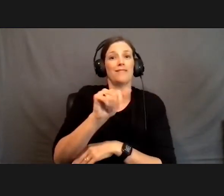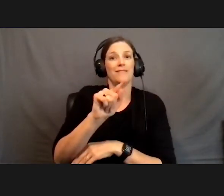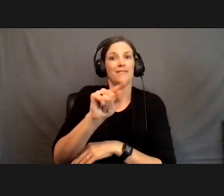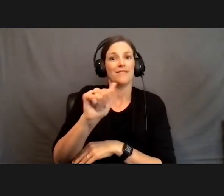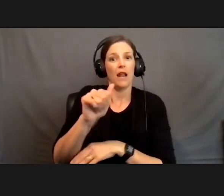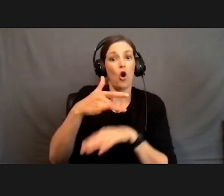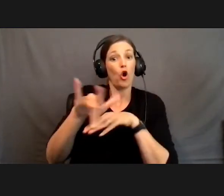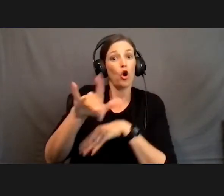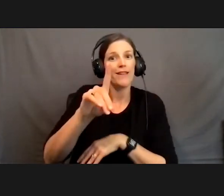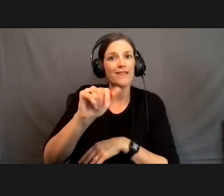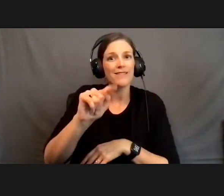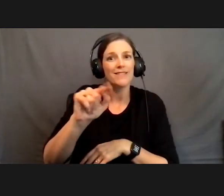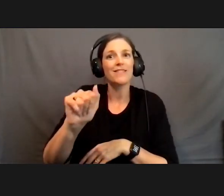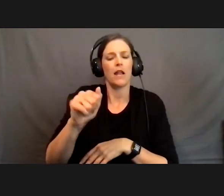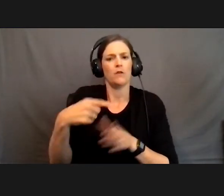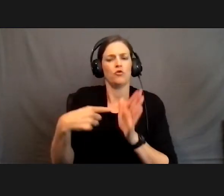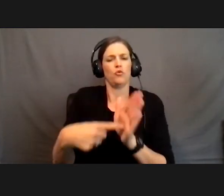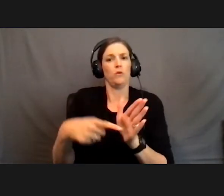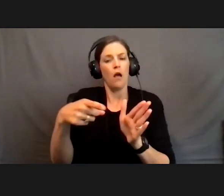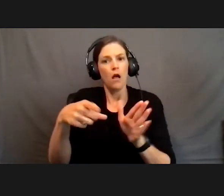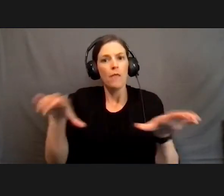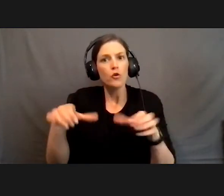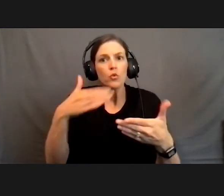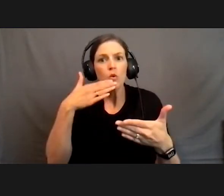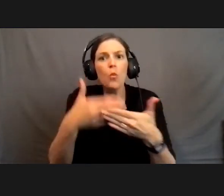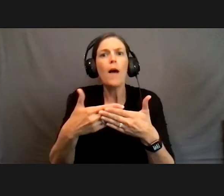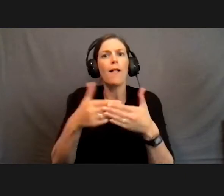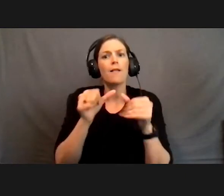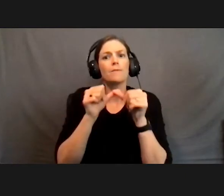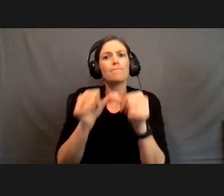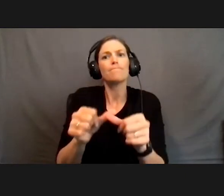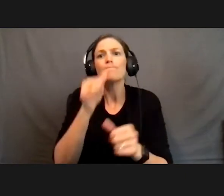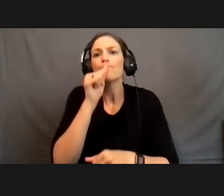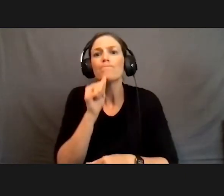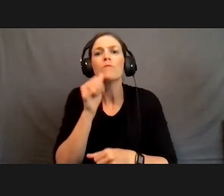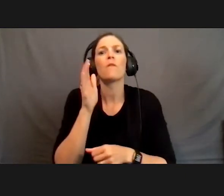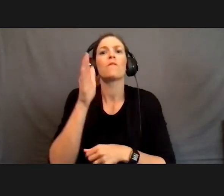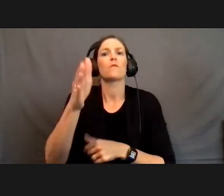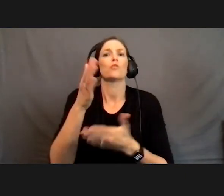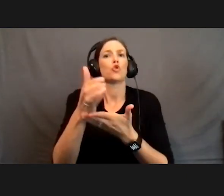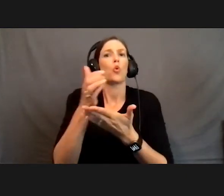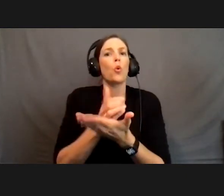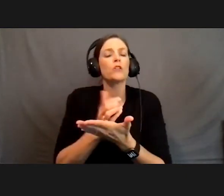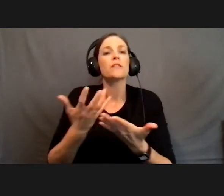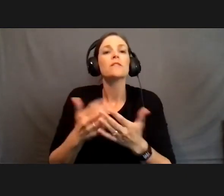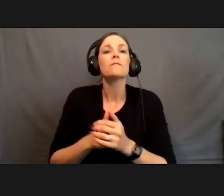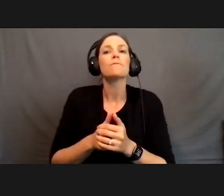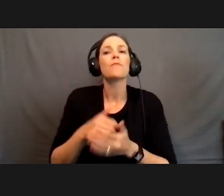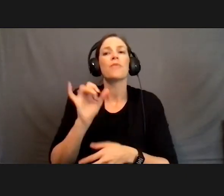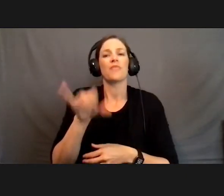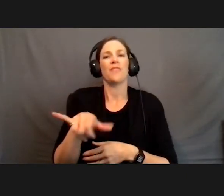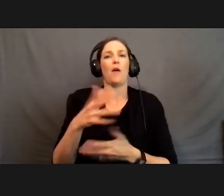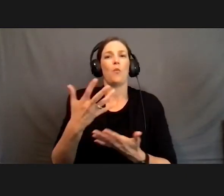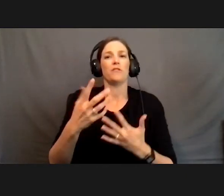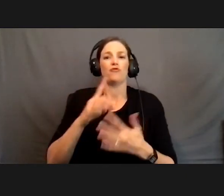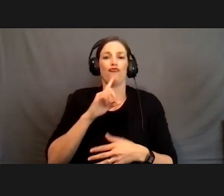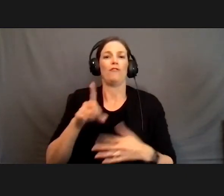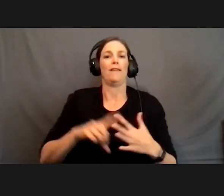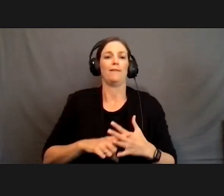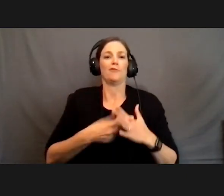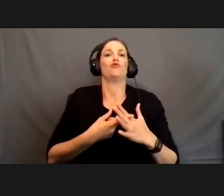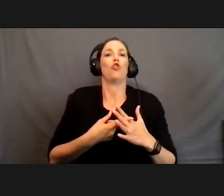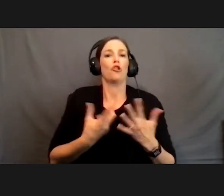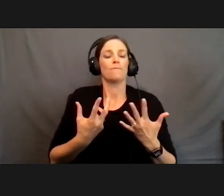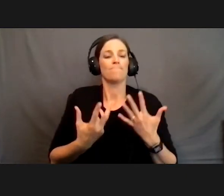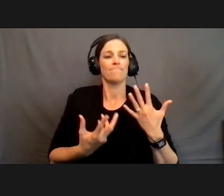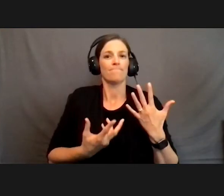actually doing well and persisting into future courses. So that's kind of that was the impetus behind sort of